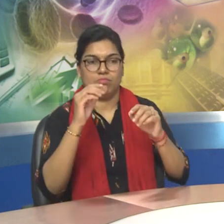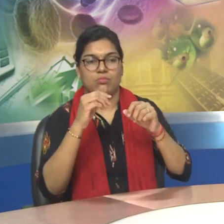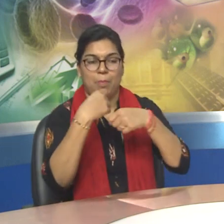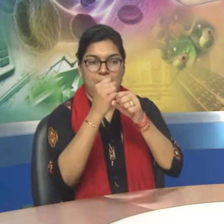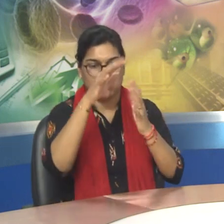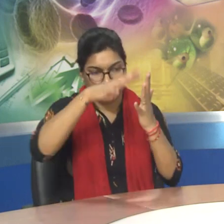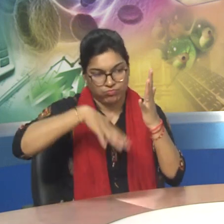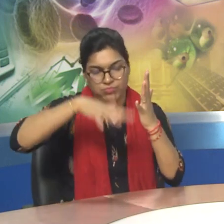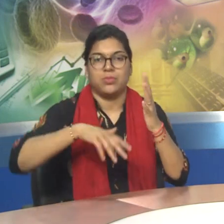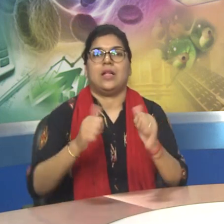Point 2.